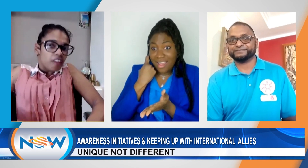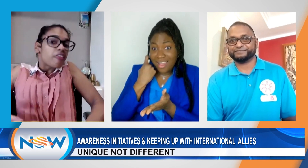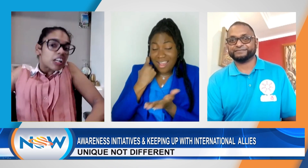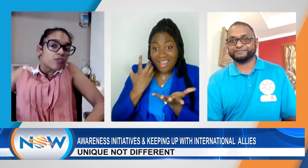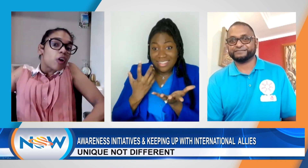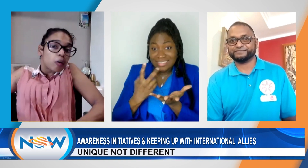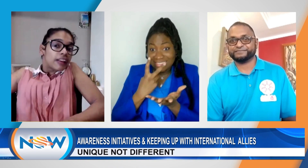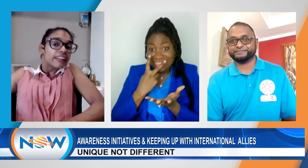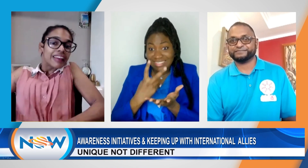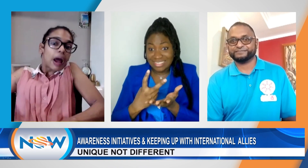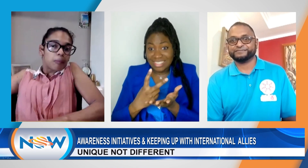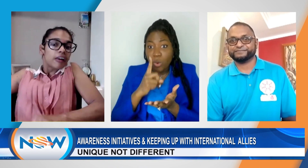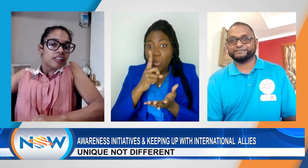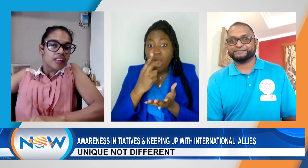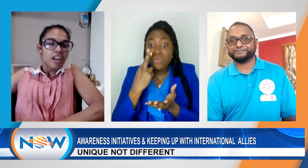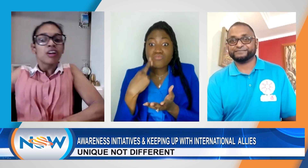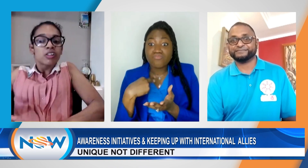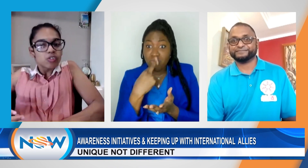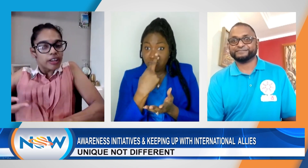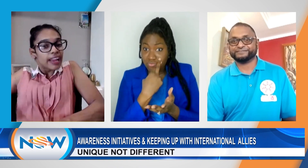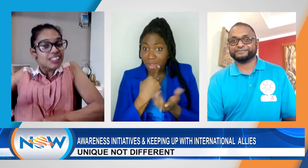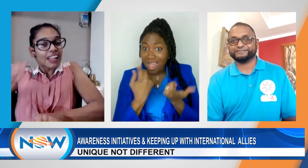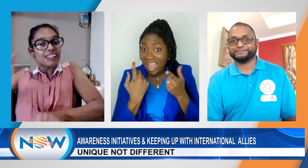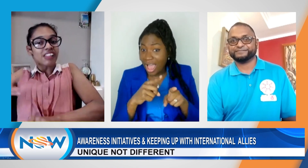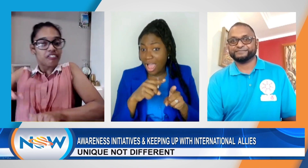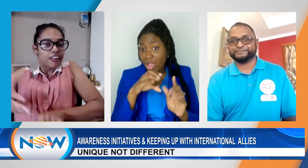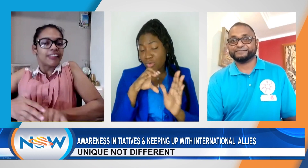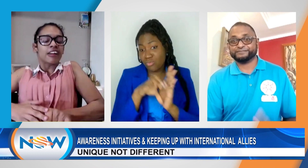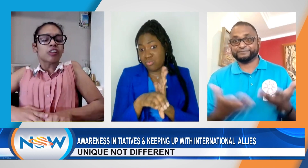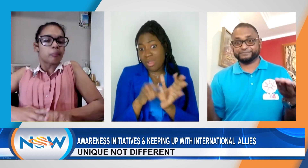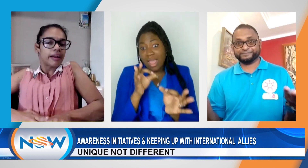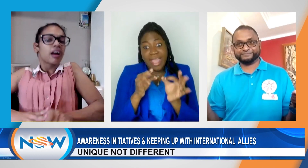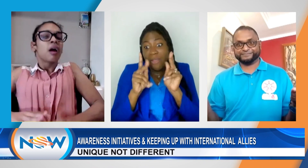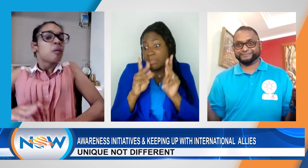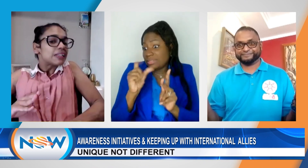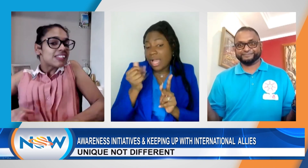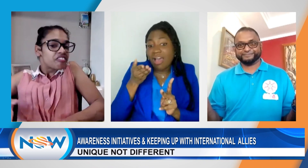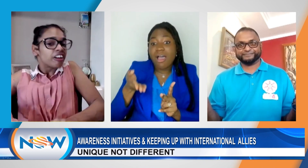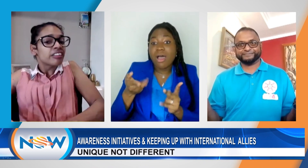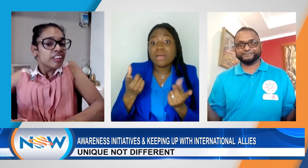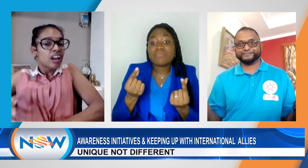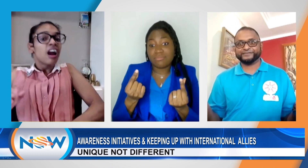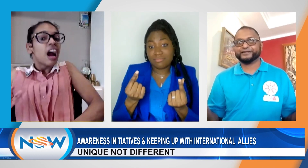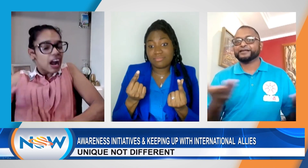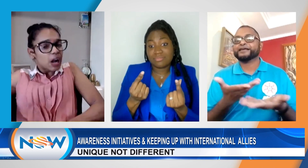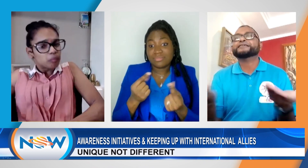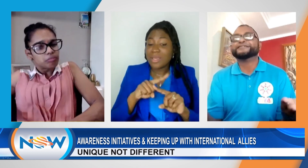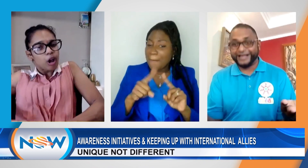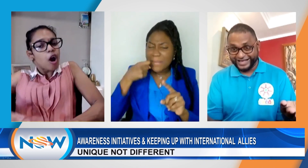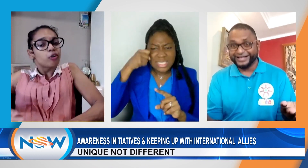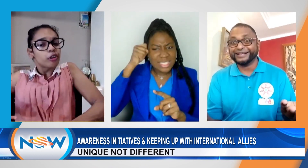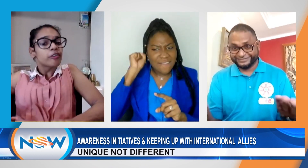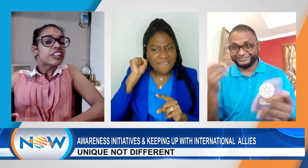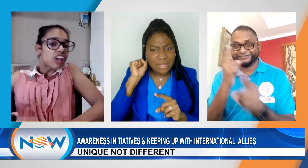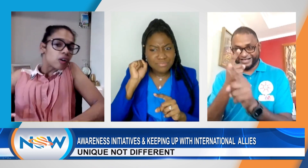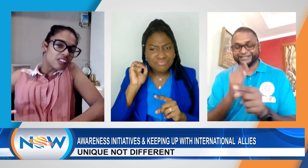a fast food outlet that happened. So, yes, that is definitely a topic. But, Stephen, how do you reach out